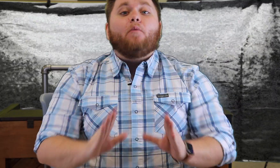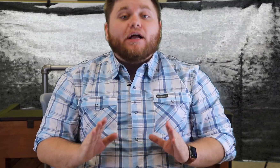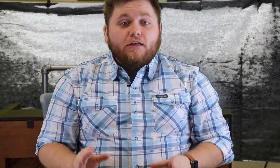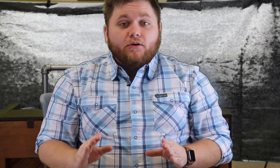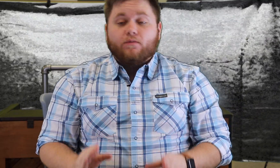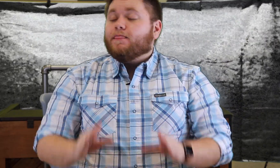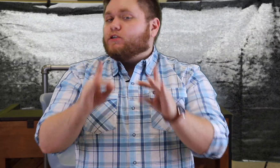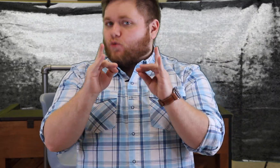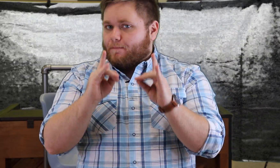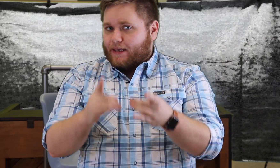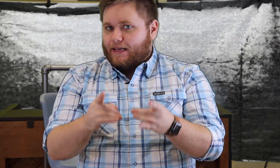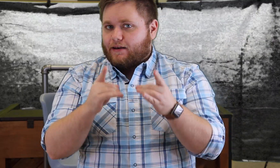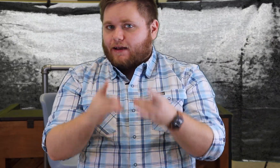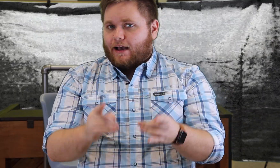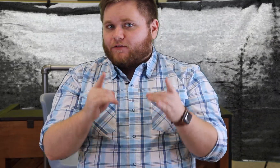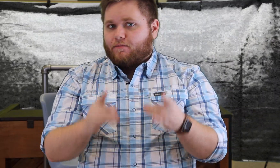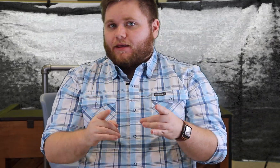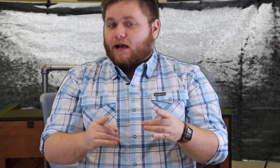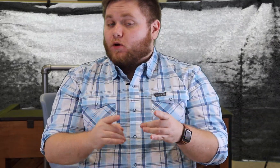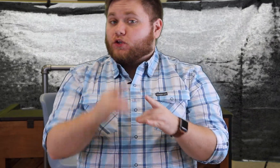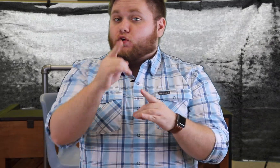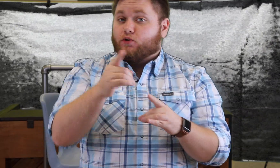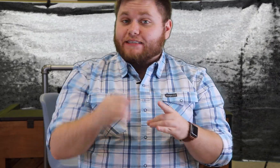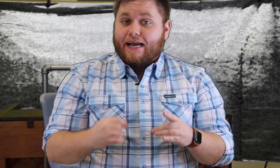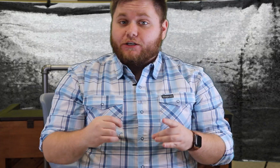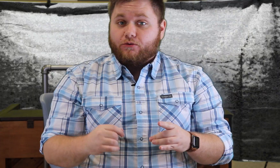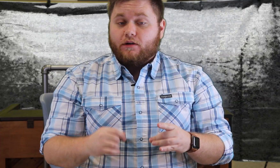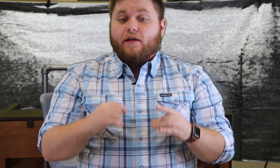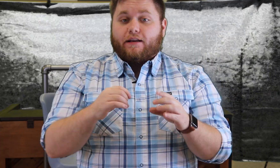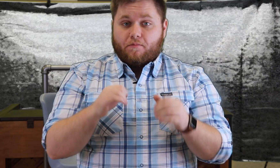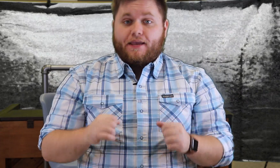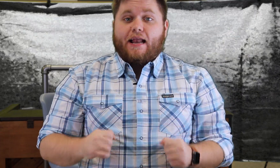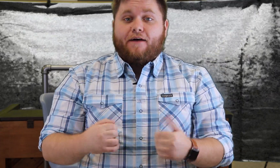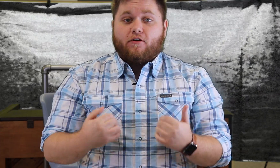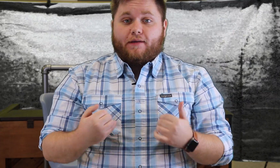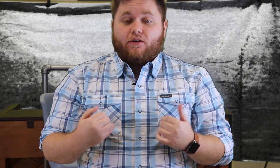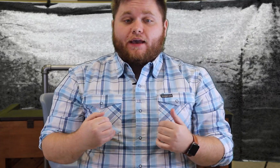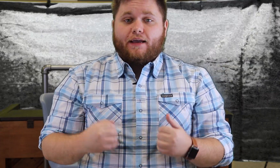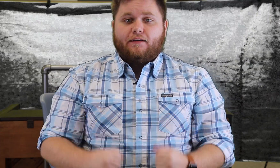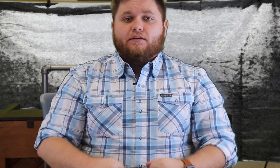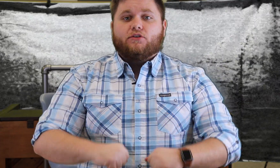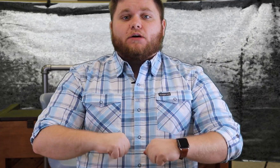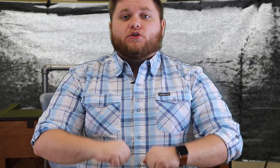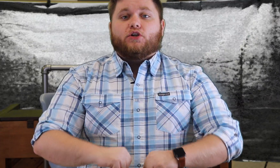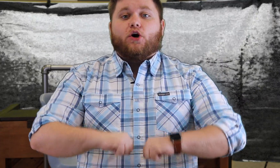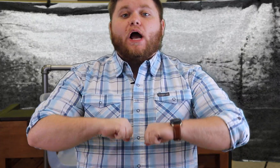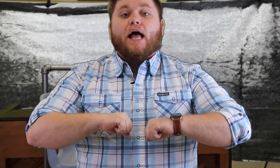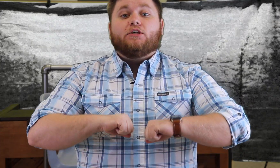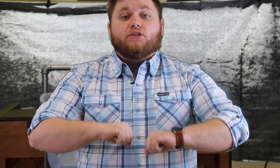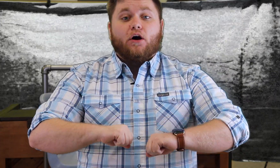want you to repeat after me i want you to do as i do and repeat after me okay so i want you to go do